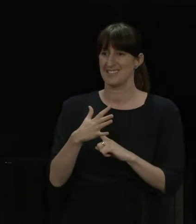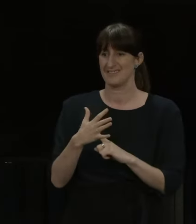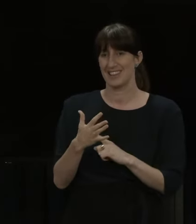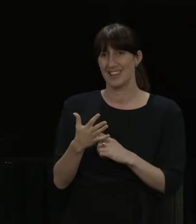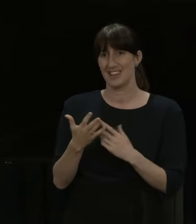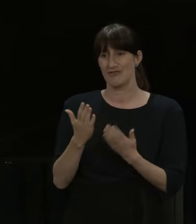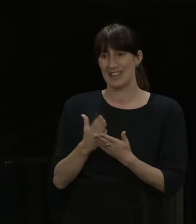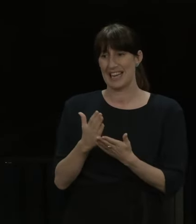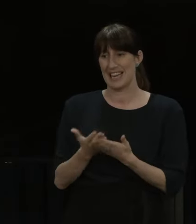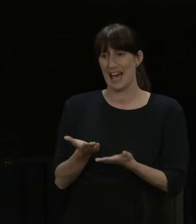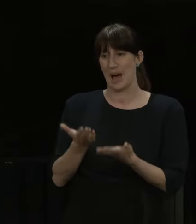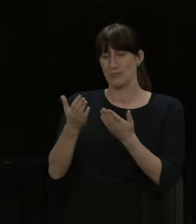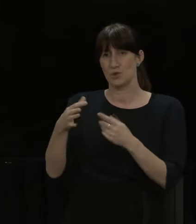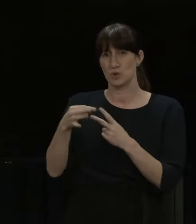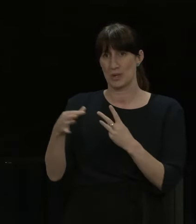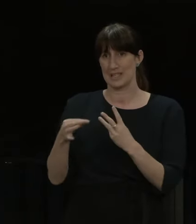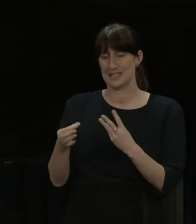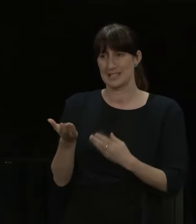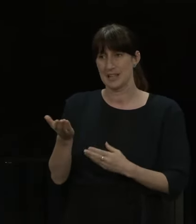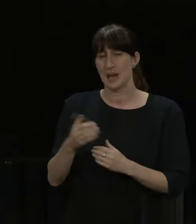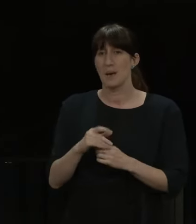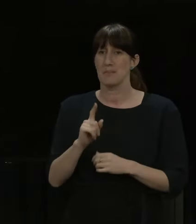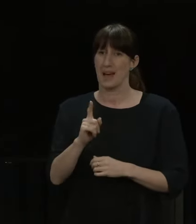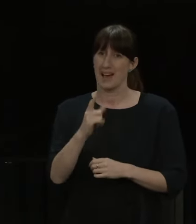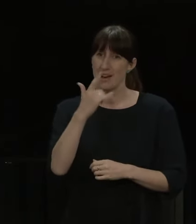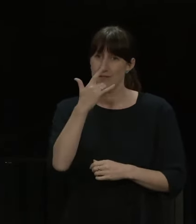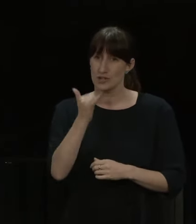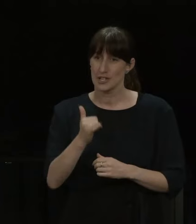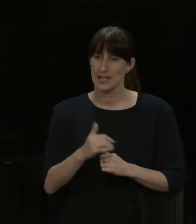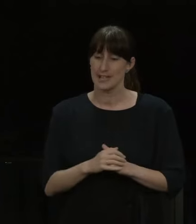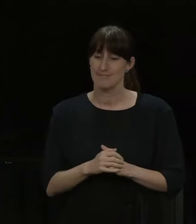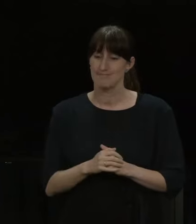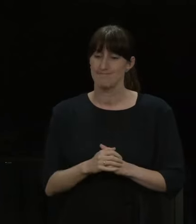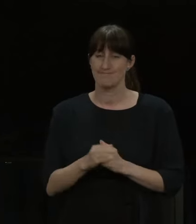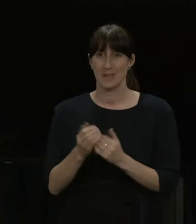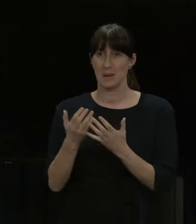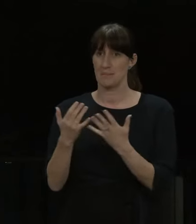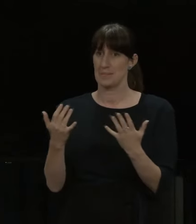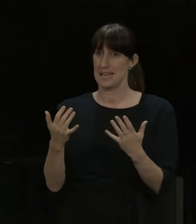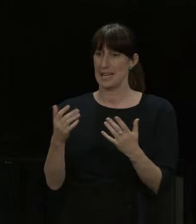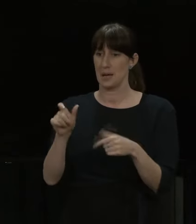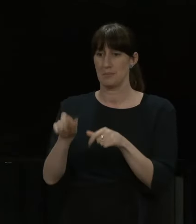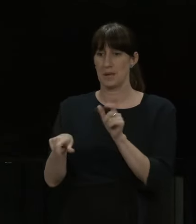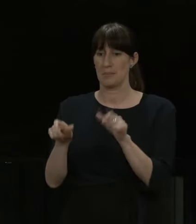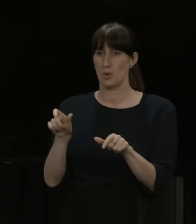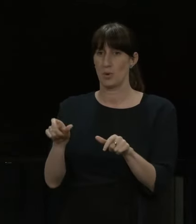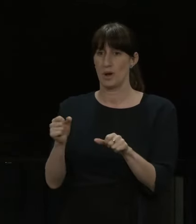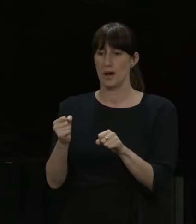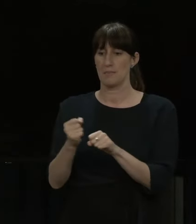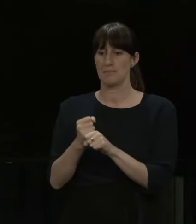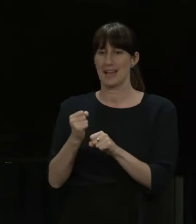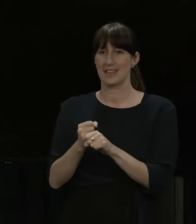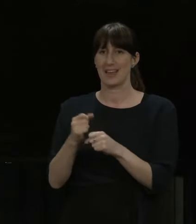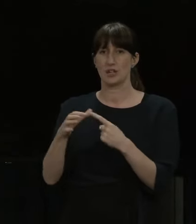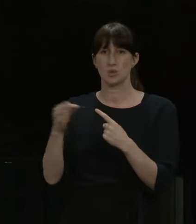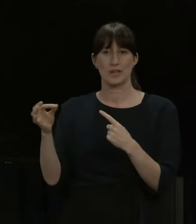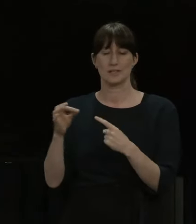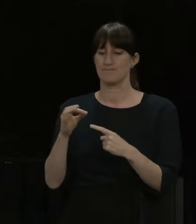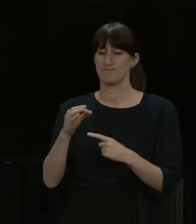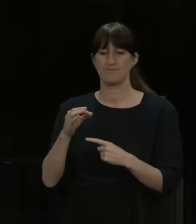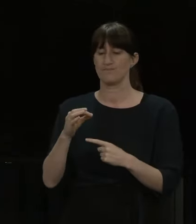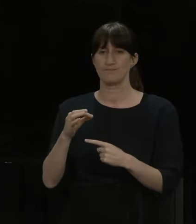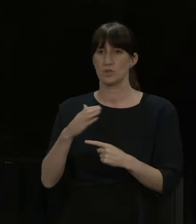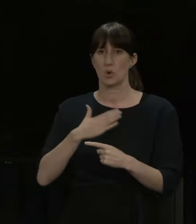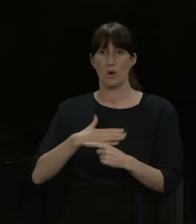choice whether or not to be vaccinated but unfortunately many of those people are making the decision not to be vaccinated based on